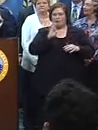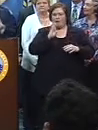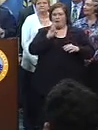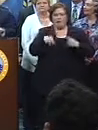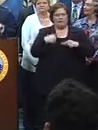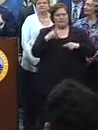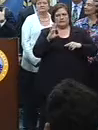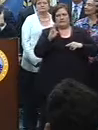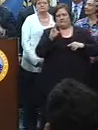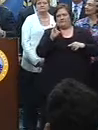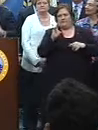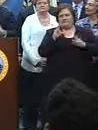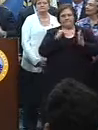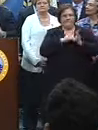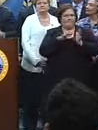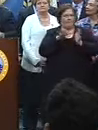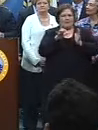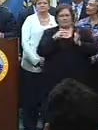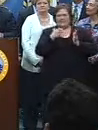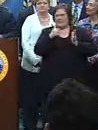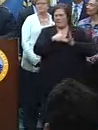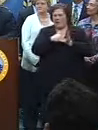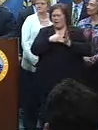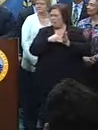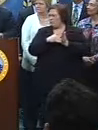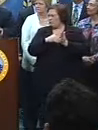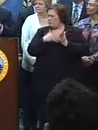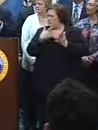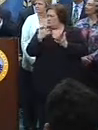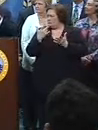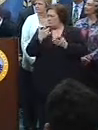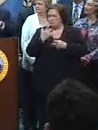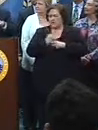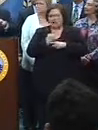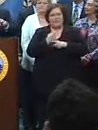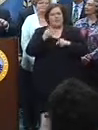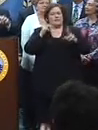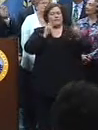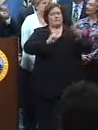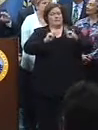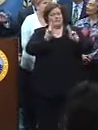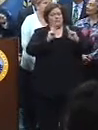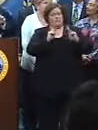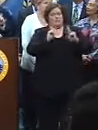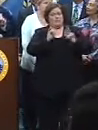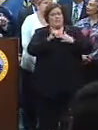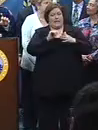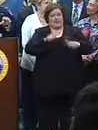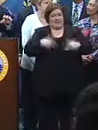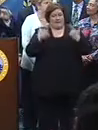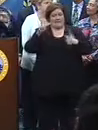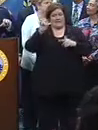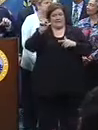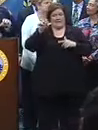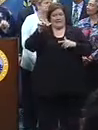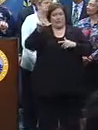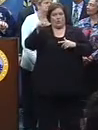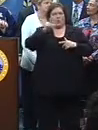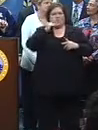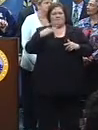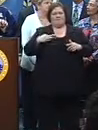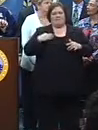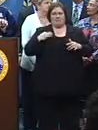like 7,500 to 10,000, right, Mark? Was that the number? Citizens that lived in Indianapolis that volunteered